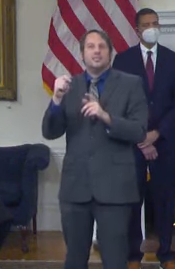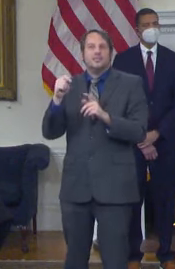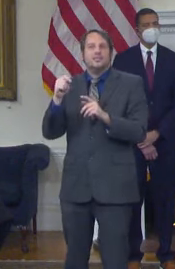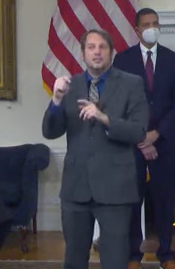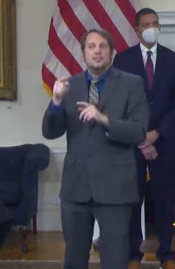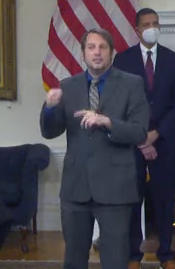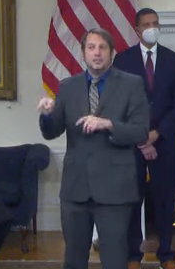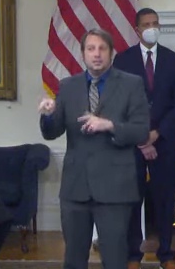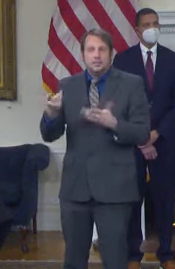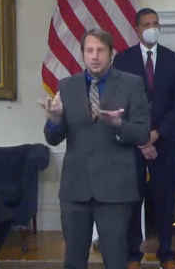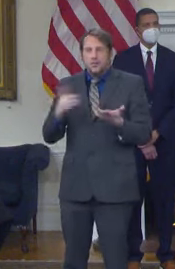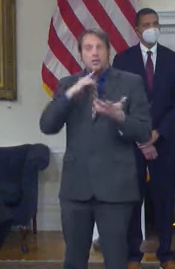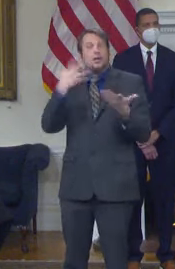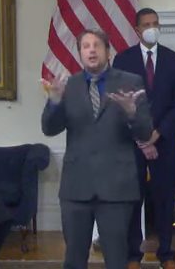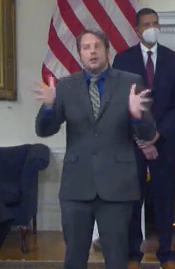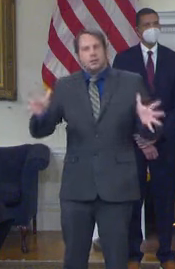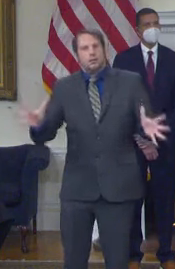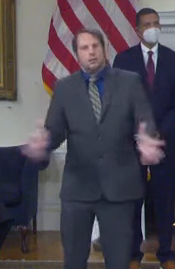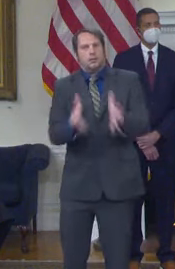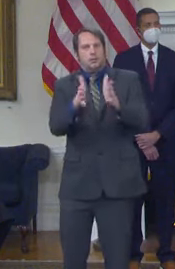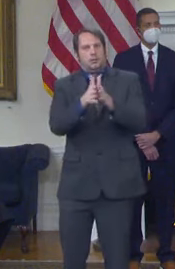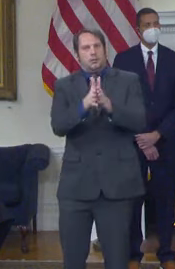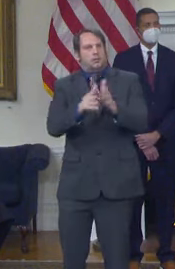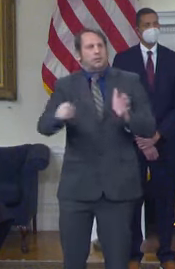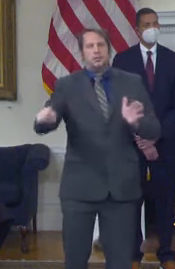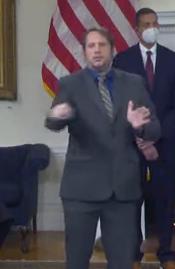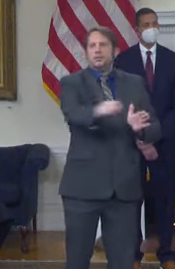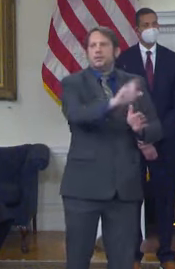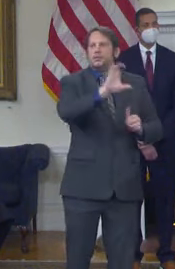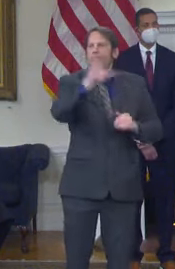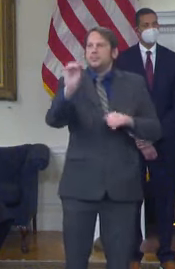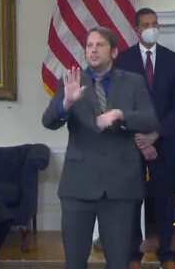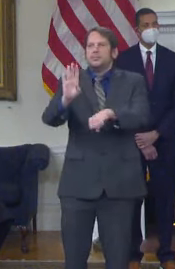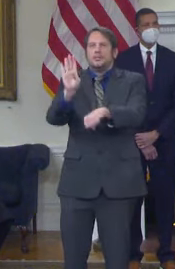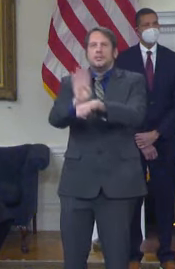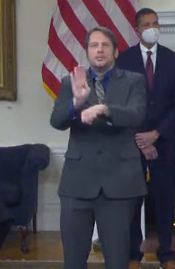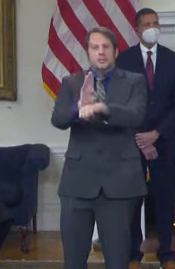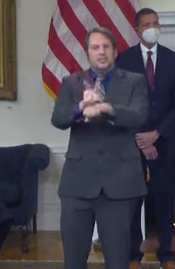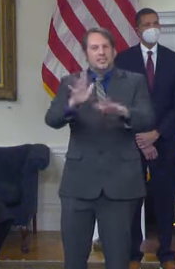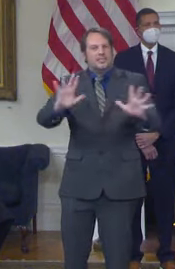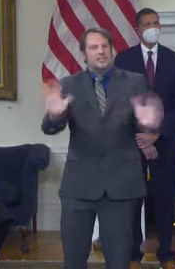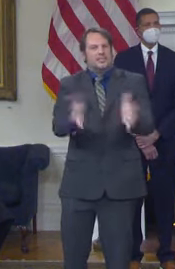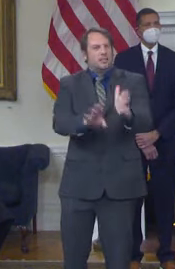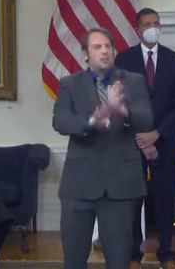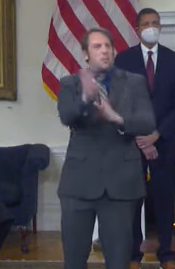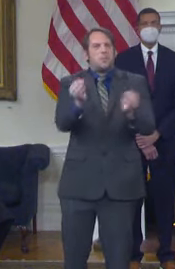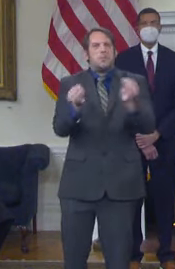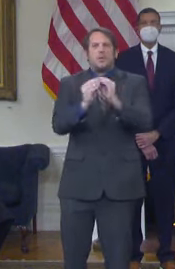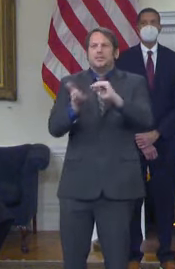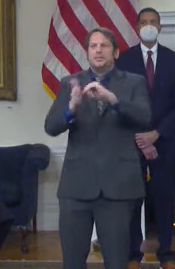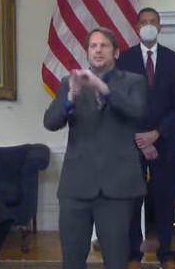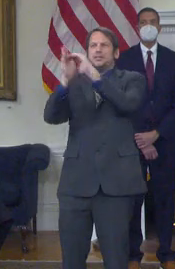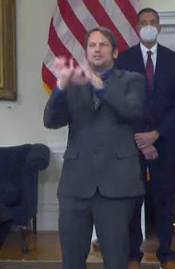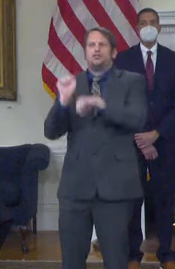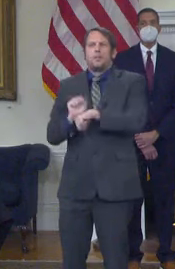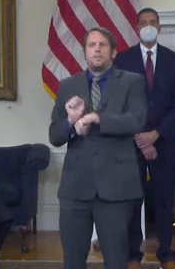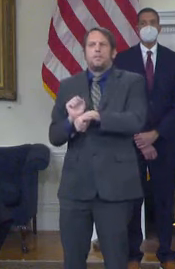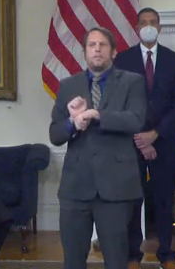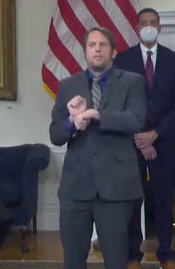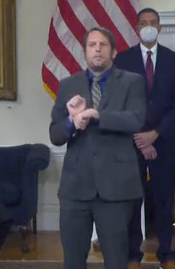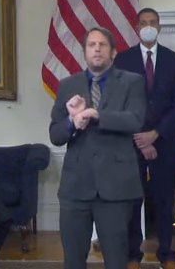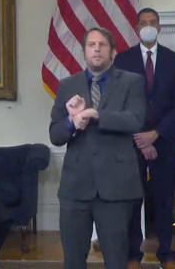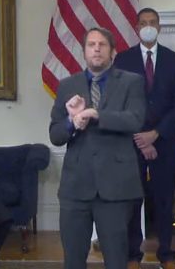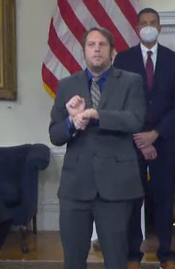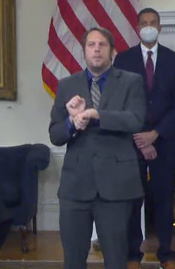manufacturers and other businesses to create more jobs where we need them most. The results of the More